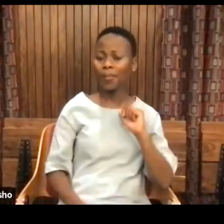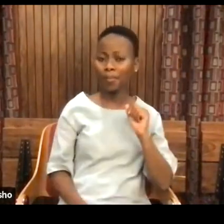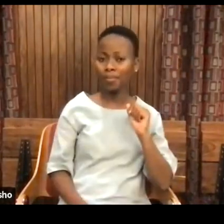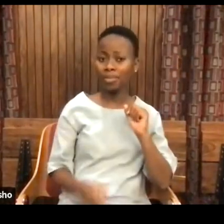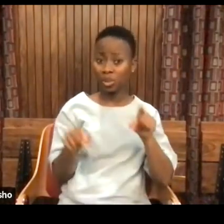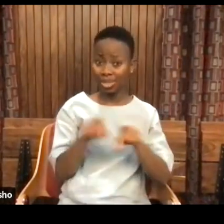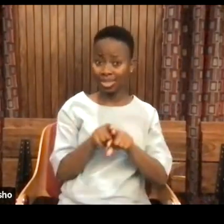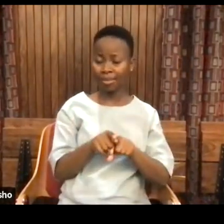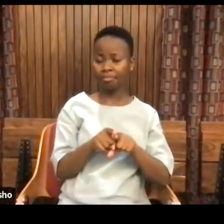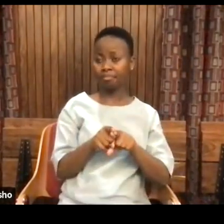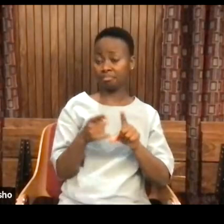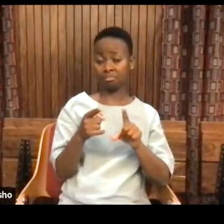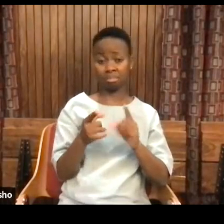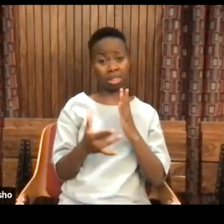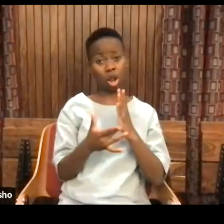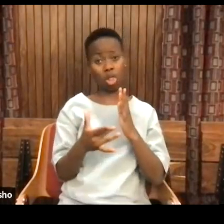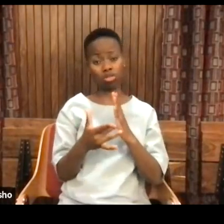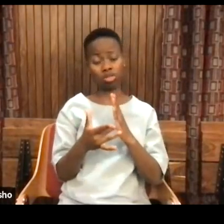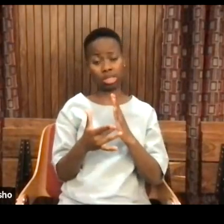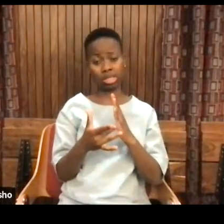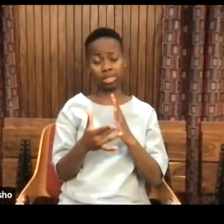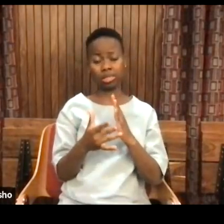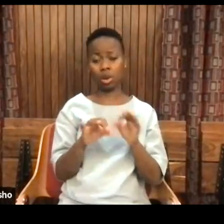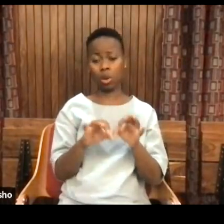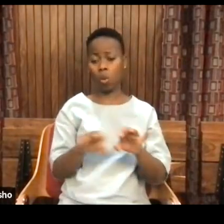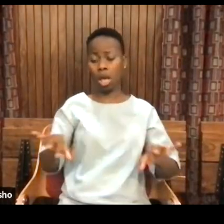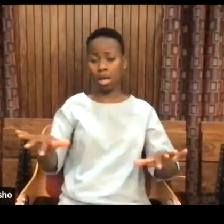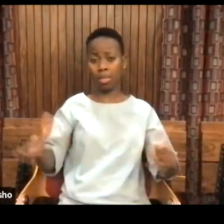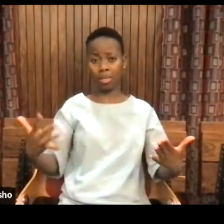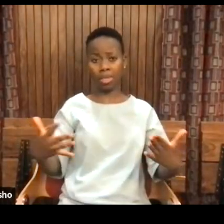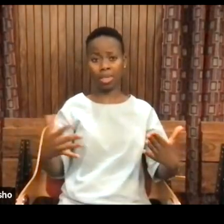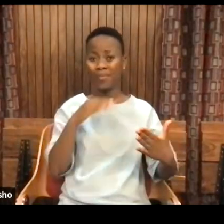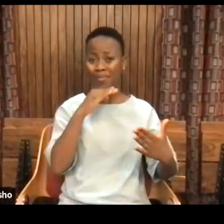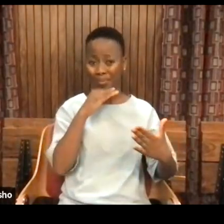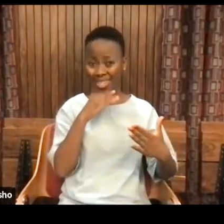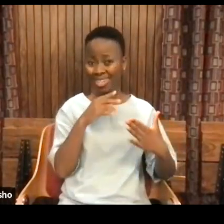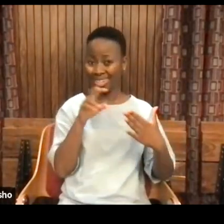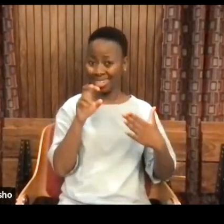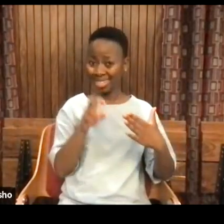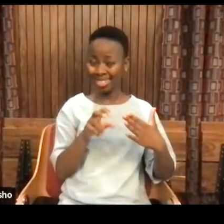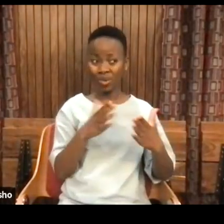technologies, well, first of all, if you have a computer, you got to thank Ada Lovelace.